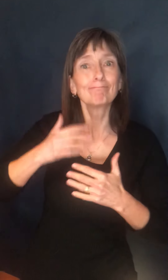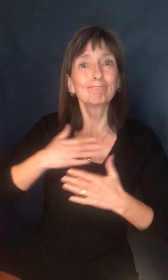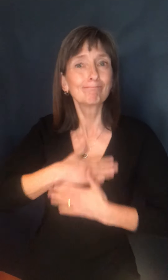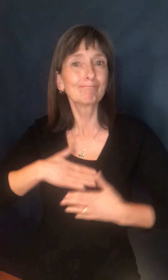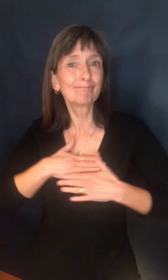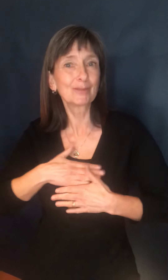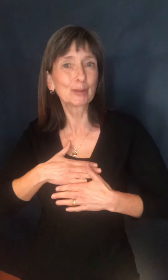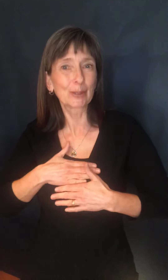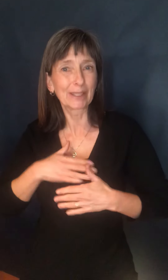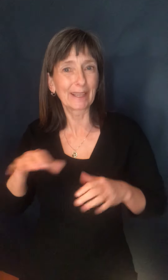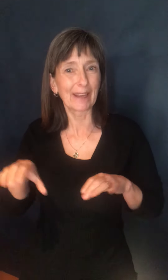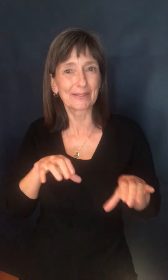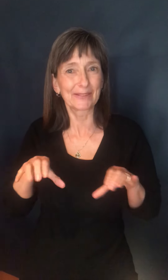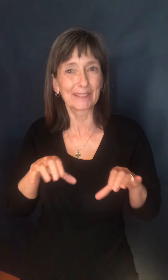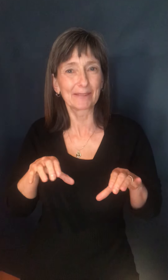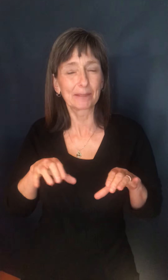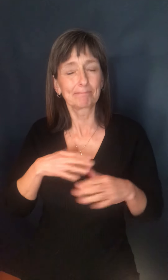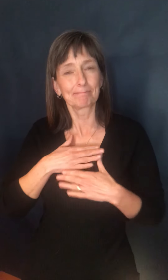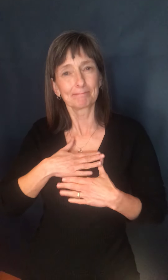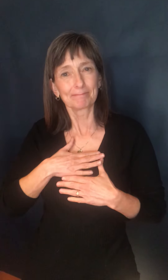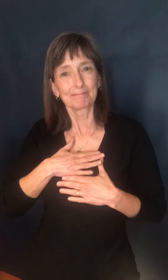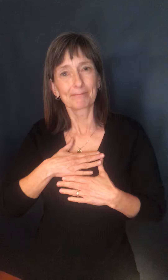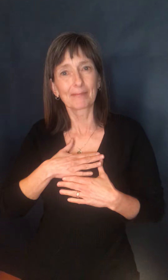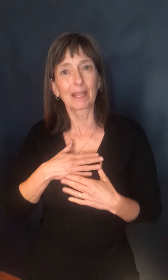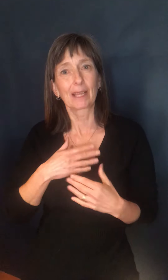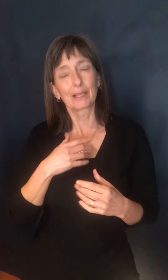every moment and hold fast Newfoundland and Labrador. Thank you.